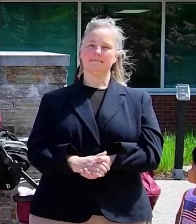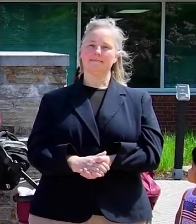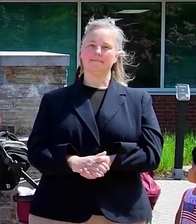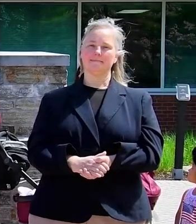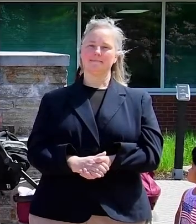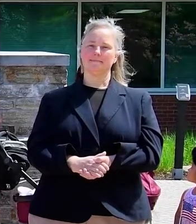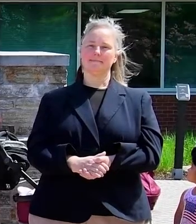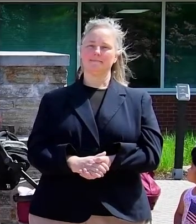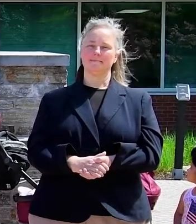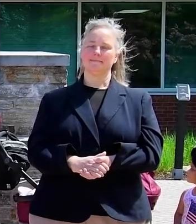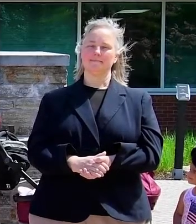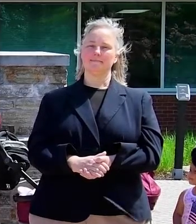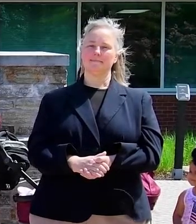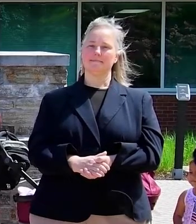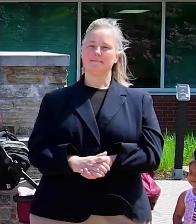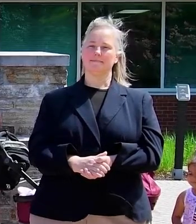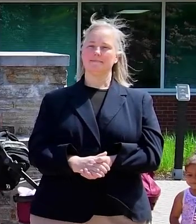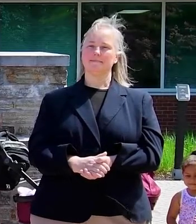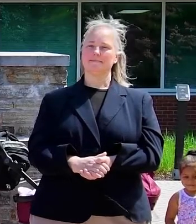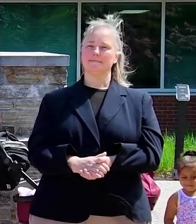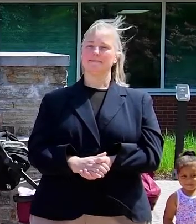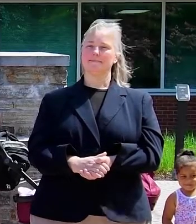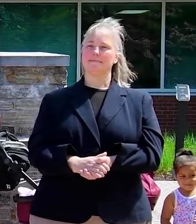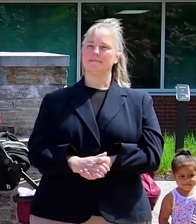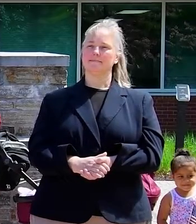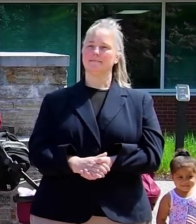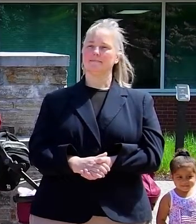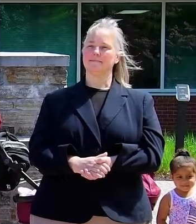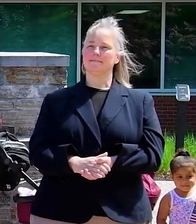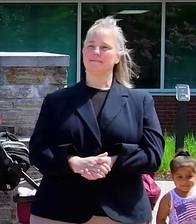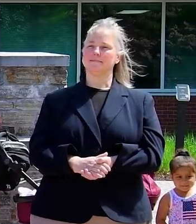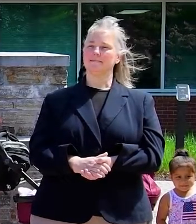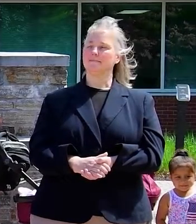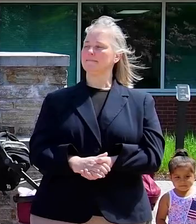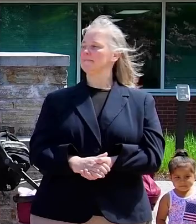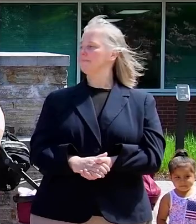their children, and people going to and they're suffering from a lot of complications,